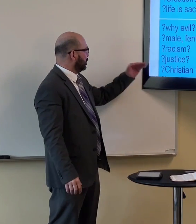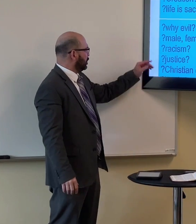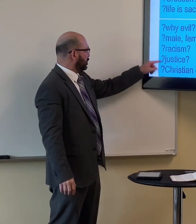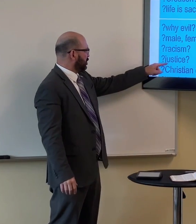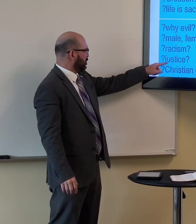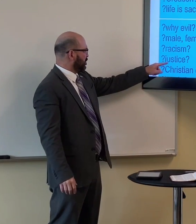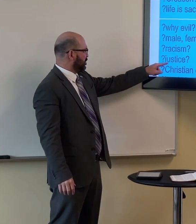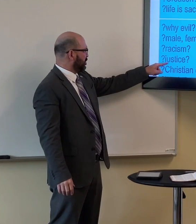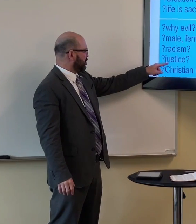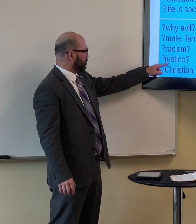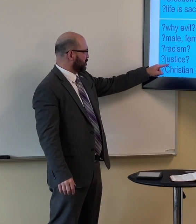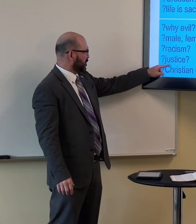Justice.